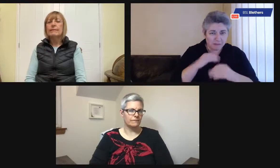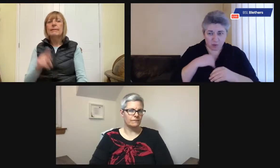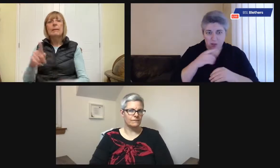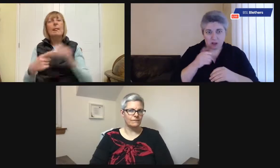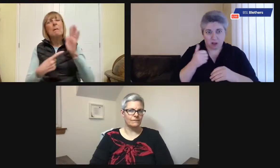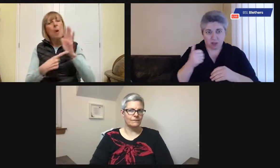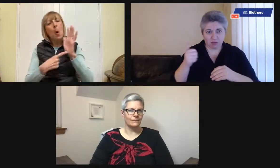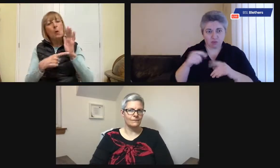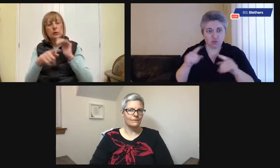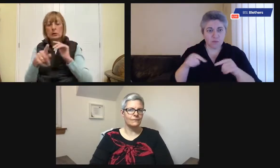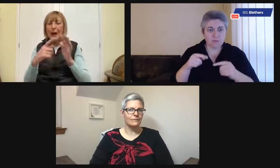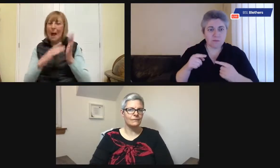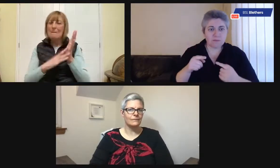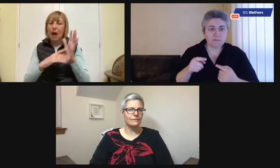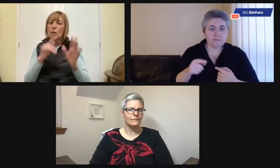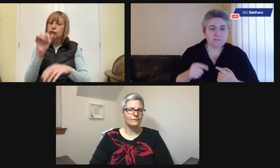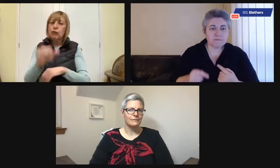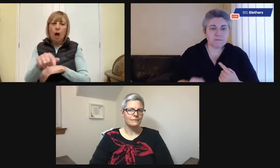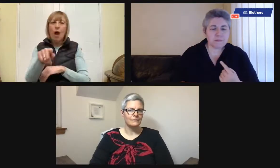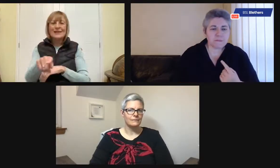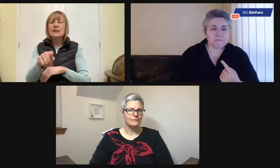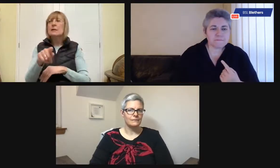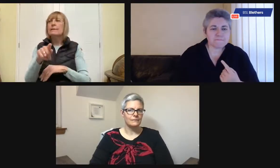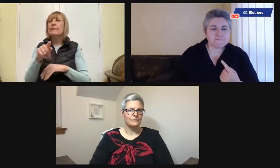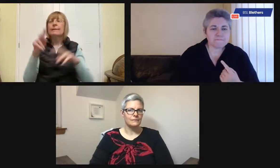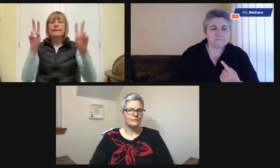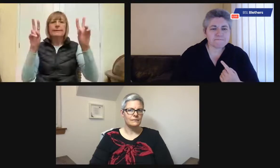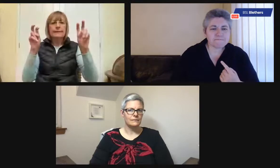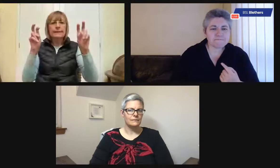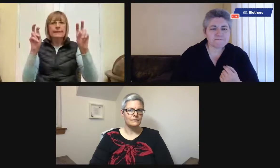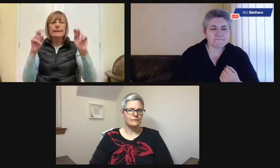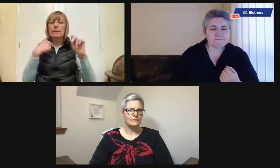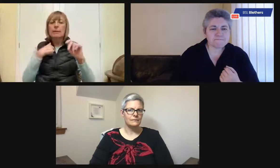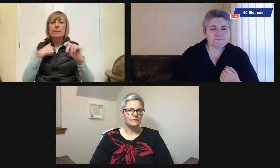Carolyn, did you want to add something? Yeah, I just wanted to say Emma's right.